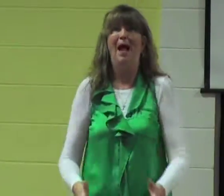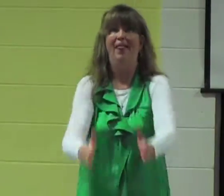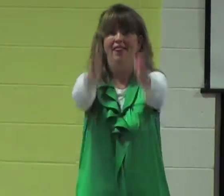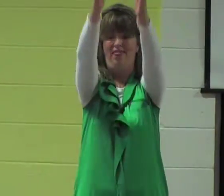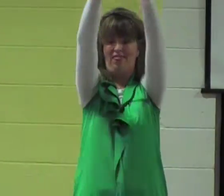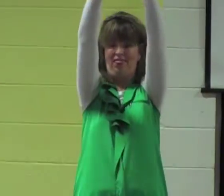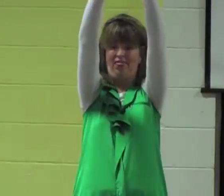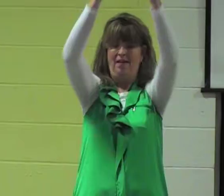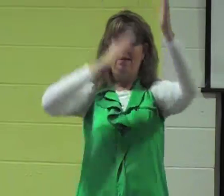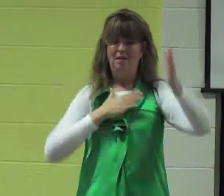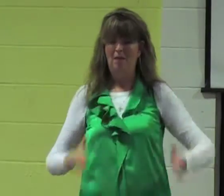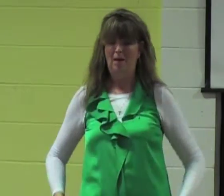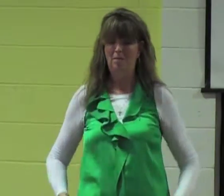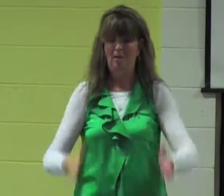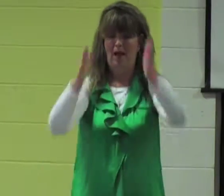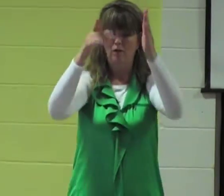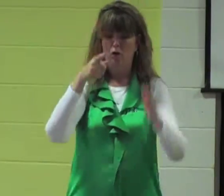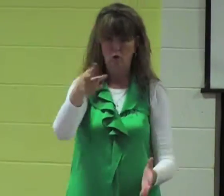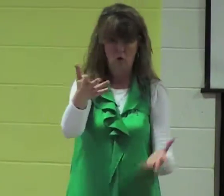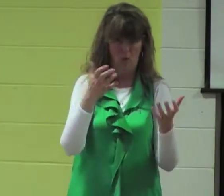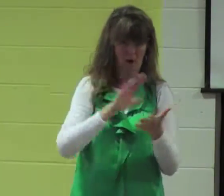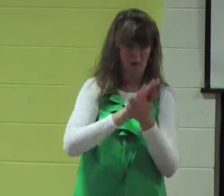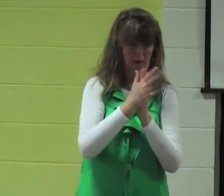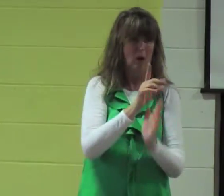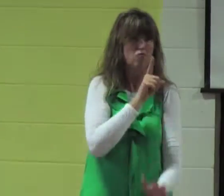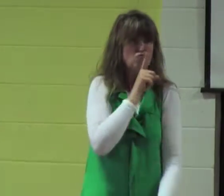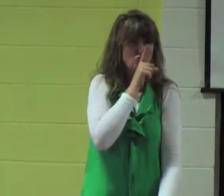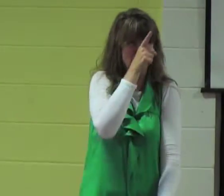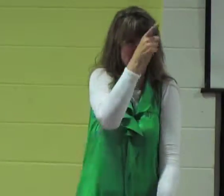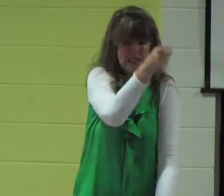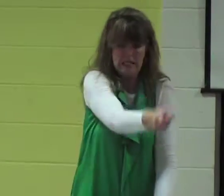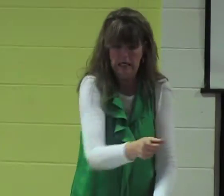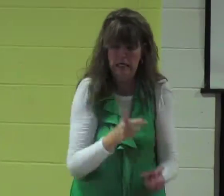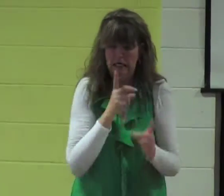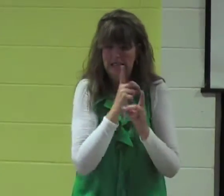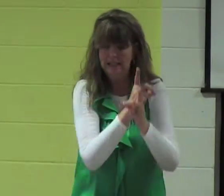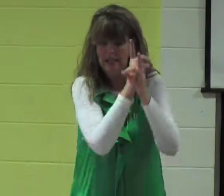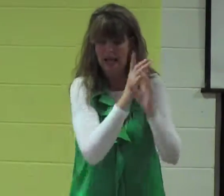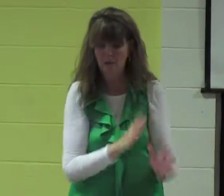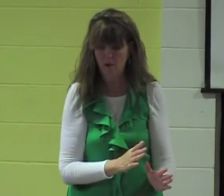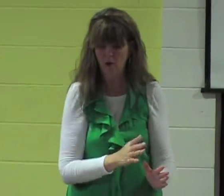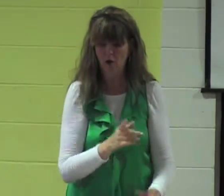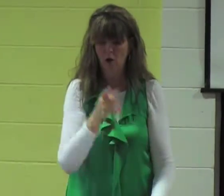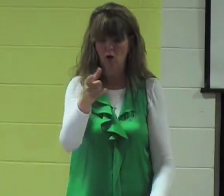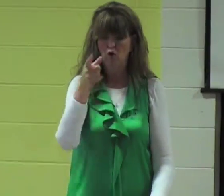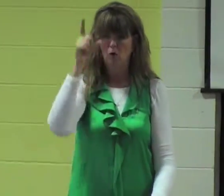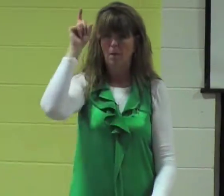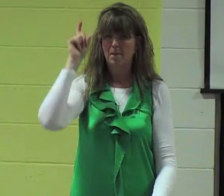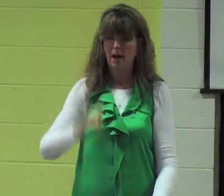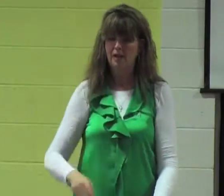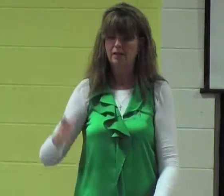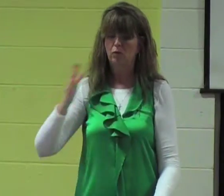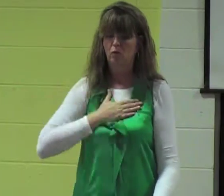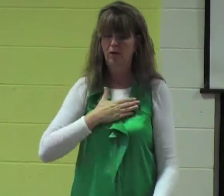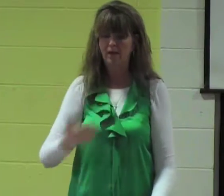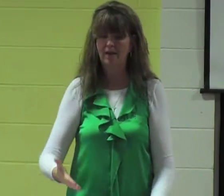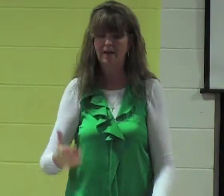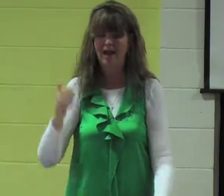when you want to follow my path path, you want to become a true disciple, you